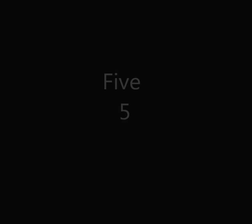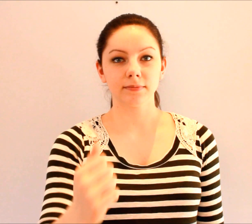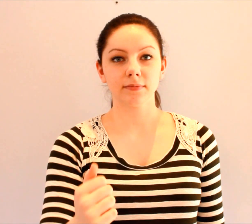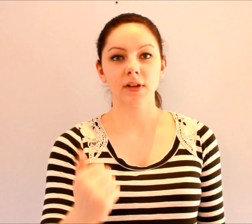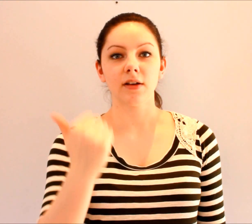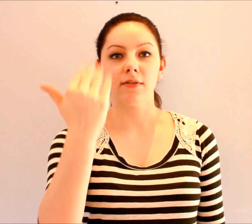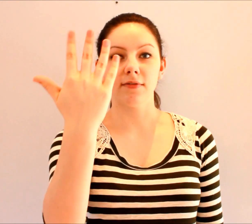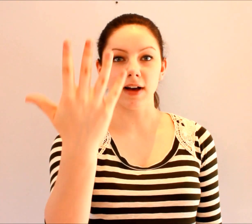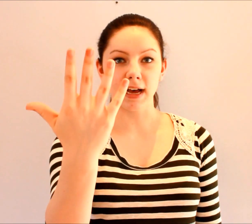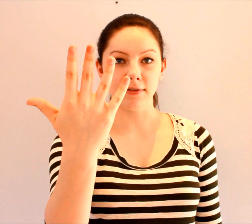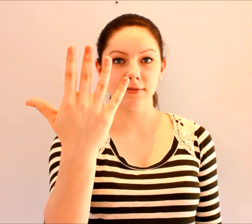Five.